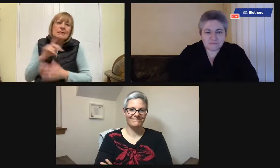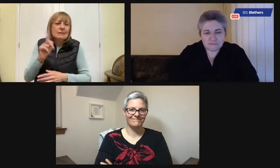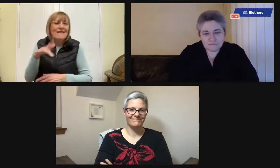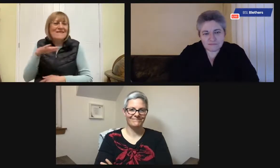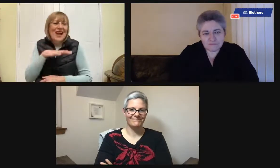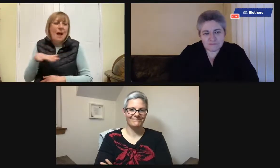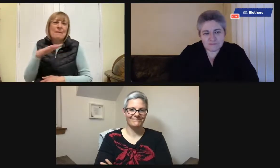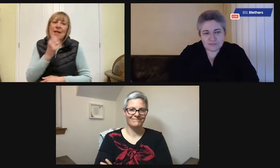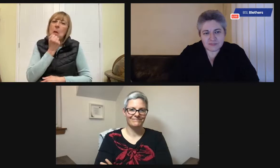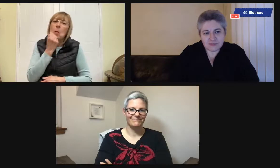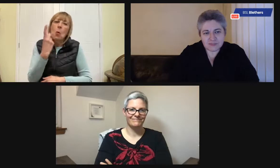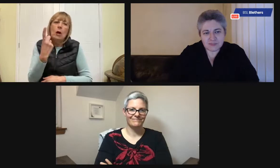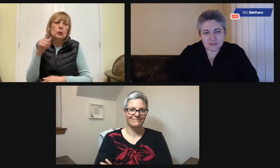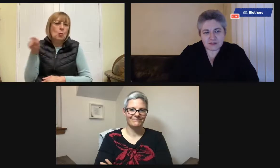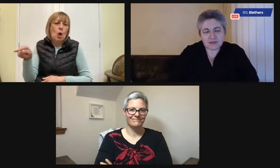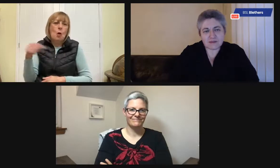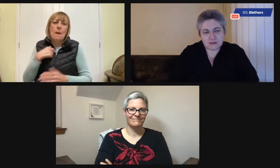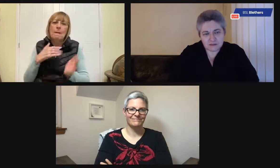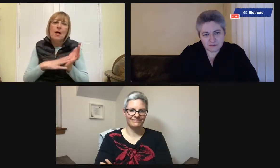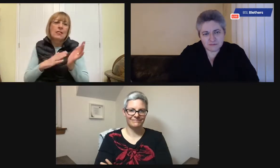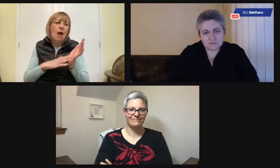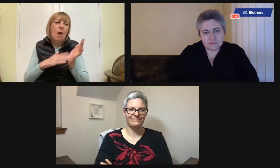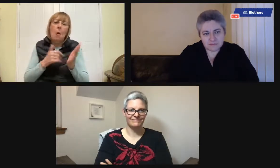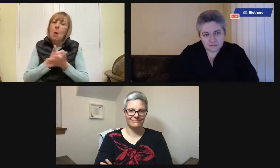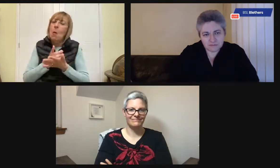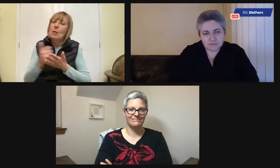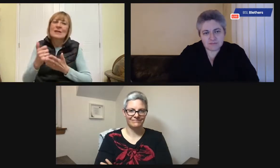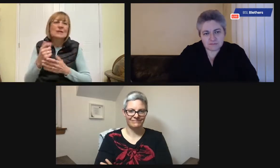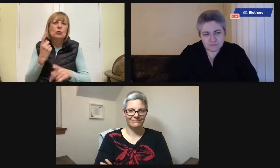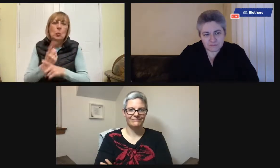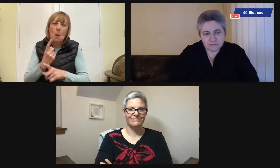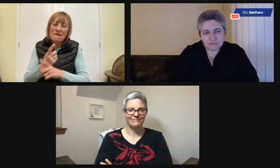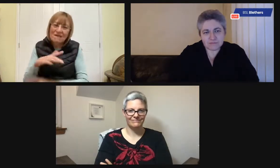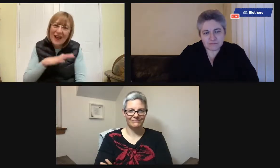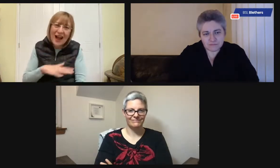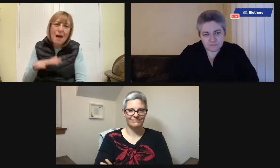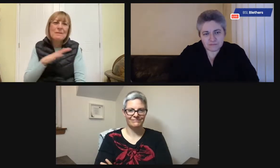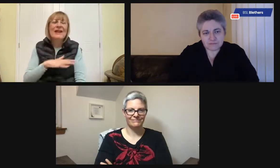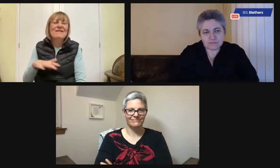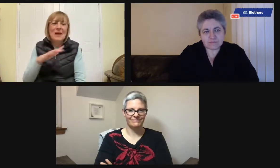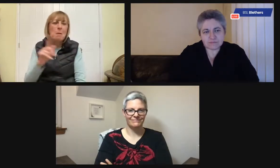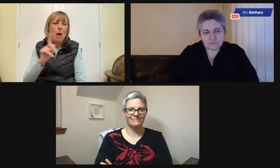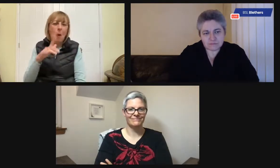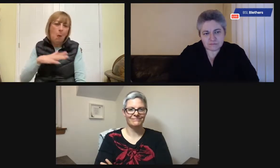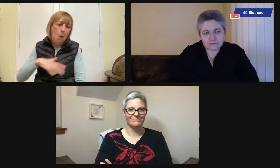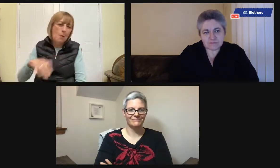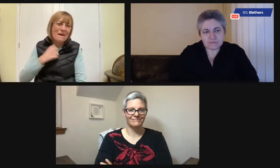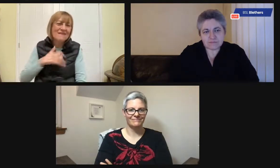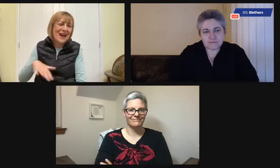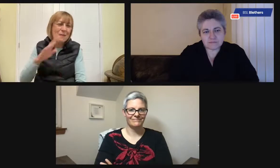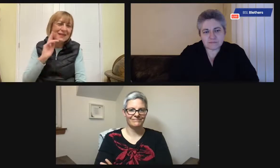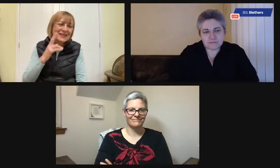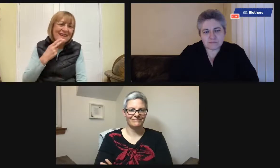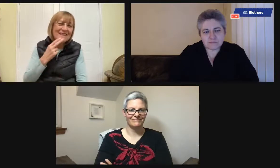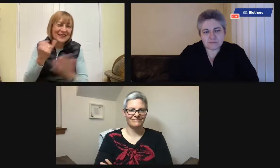because my mum loved family. She was, it was so important to her. She would always talk about family